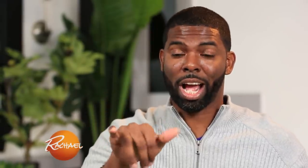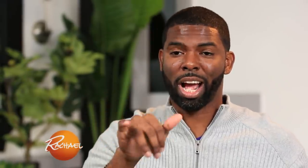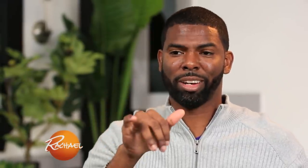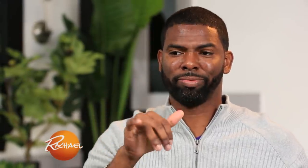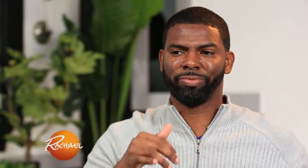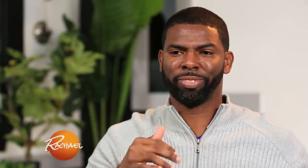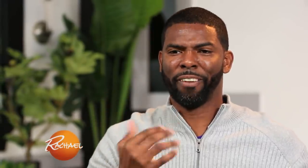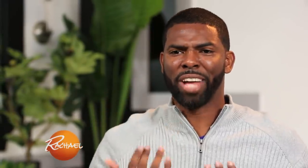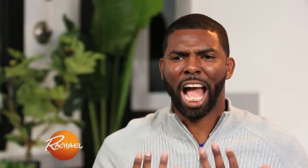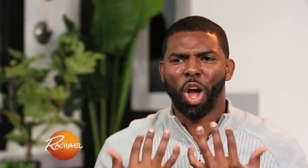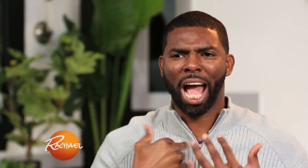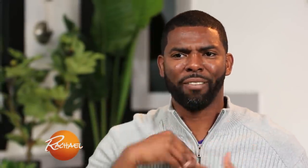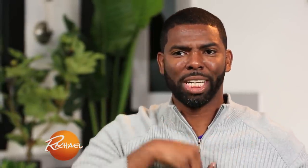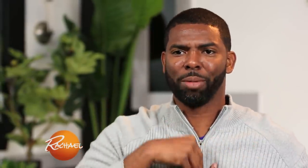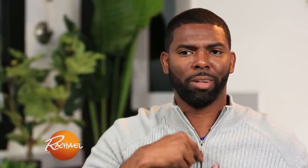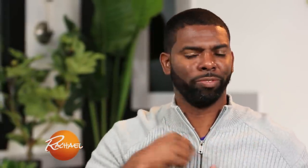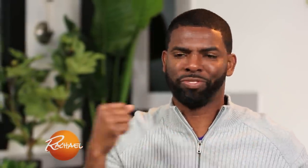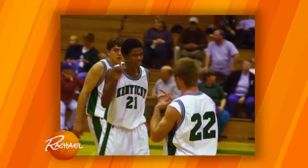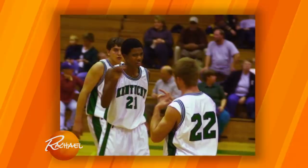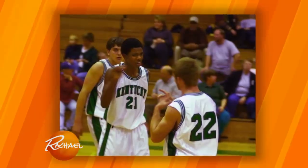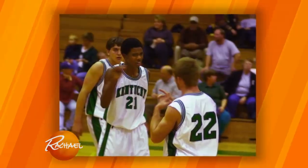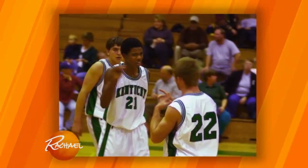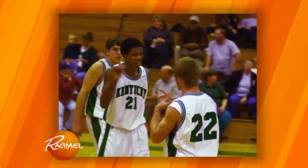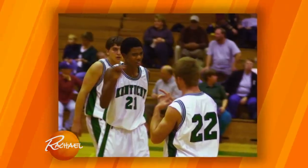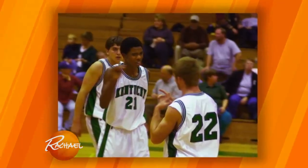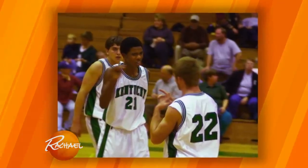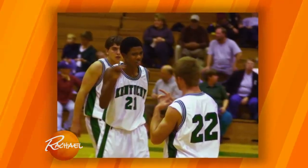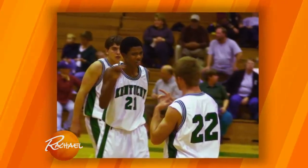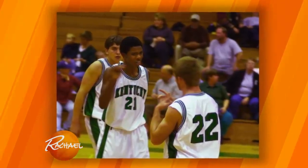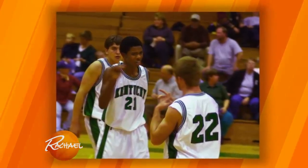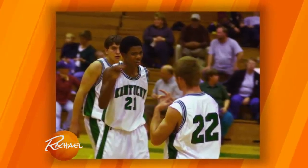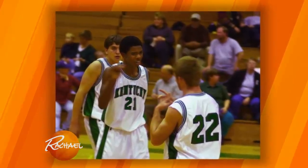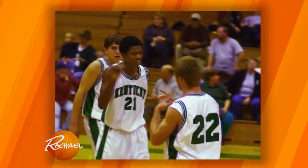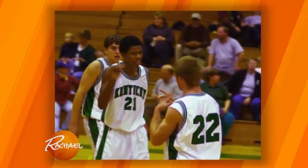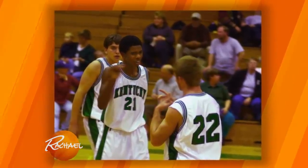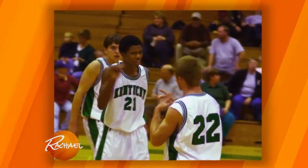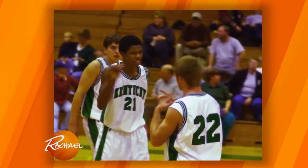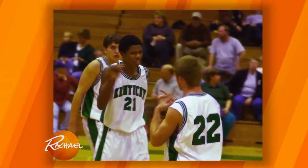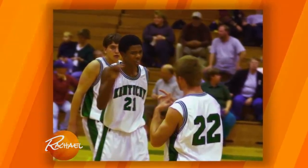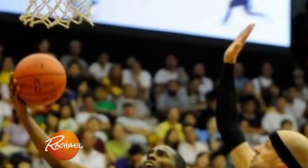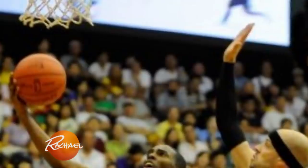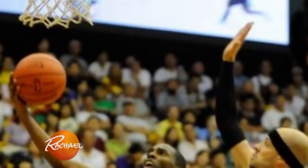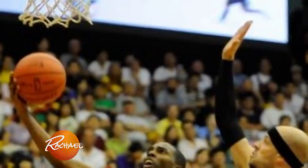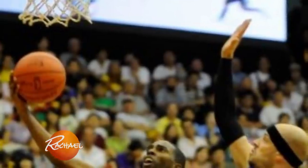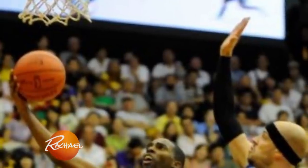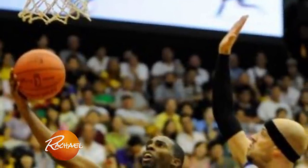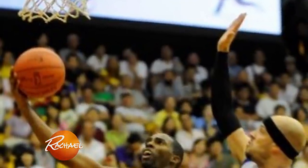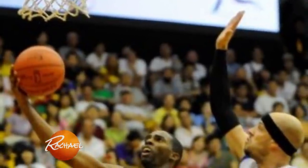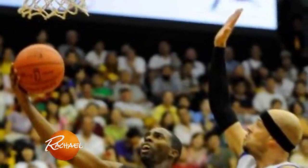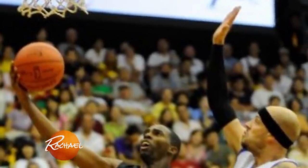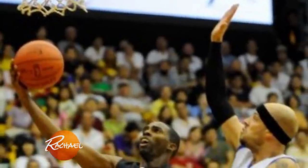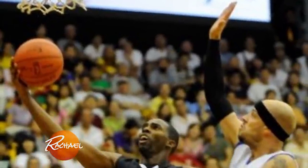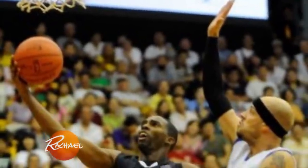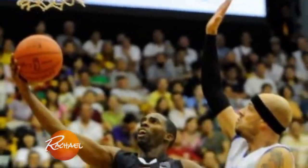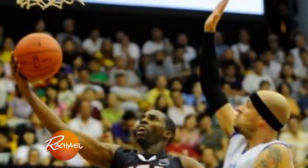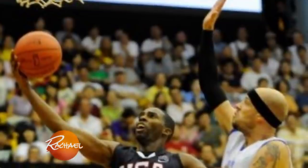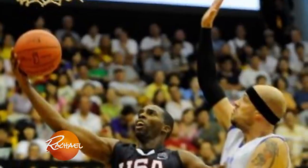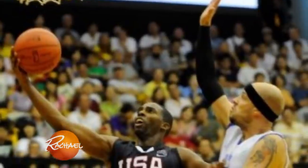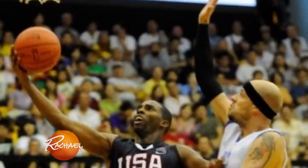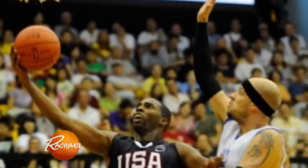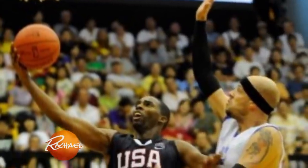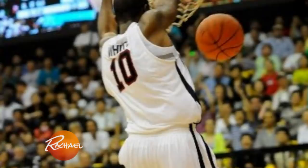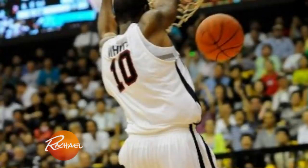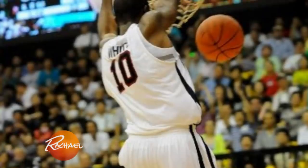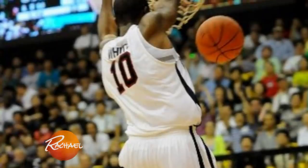So that I guess lit the fire in me. I grew up wanting to play professional basketball. After I graduated